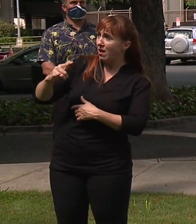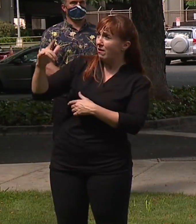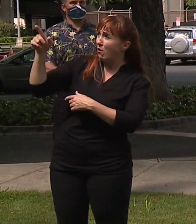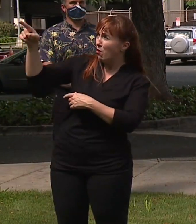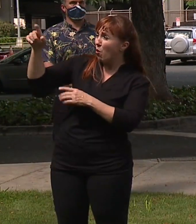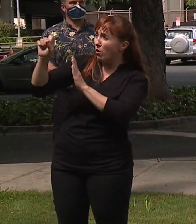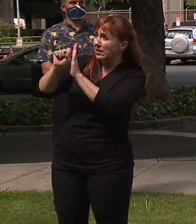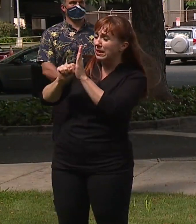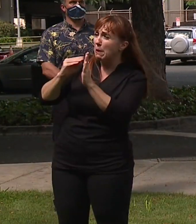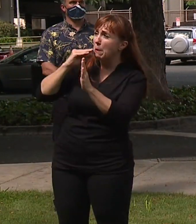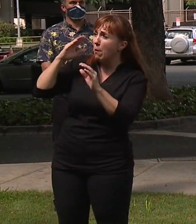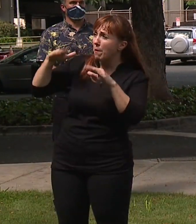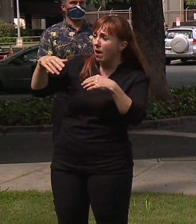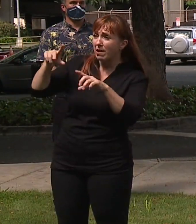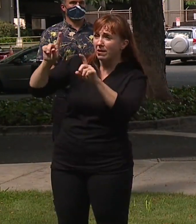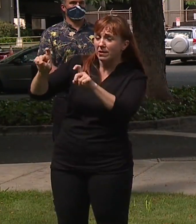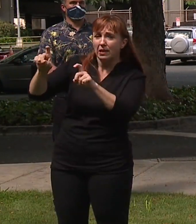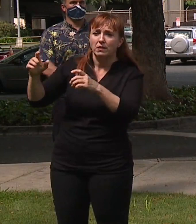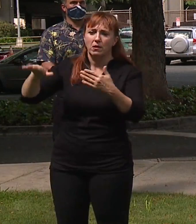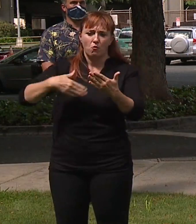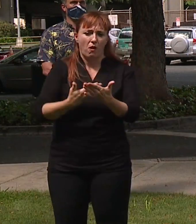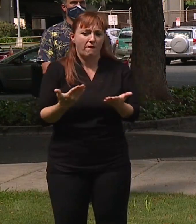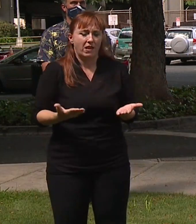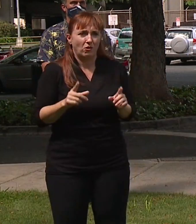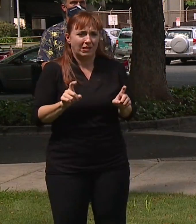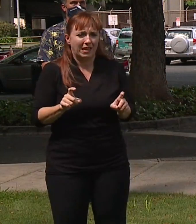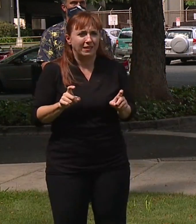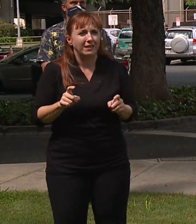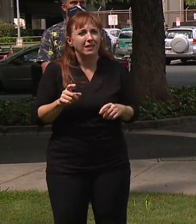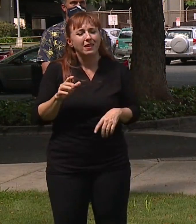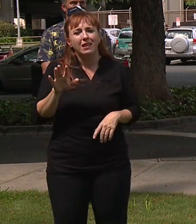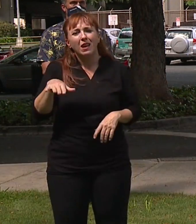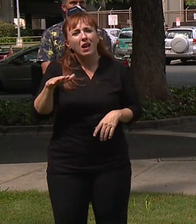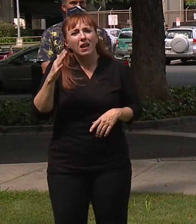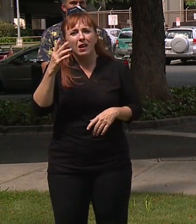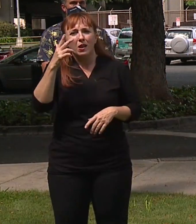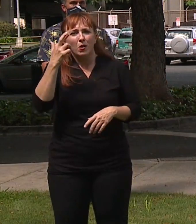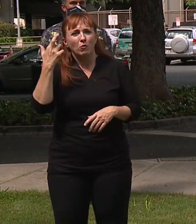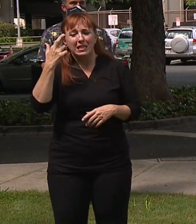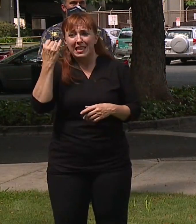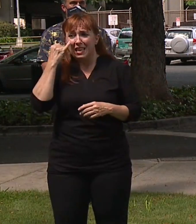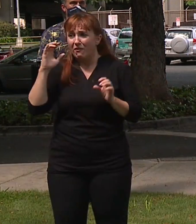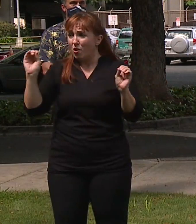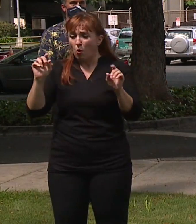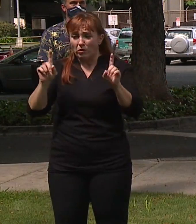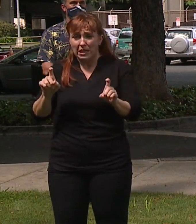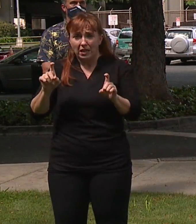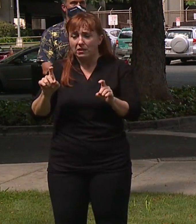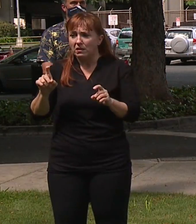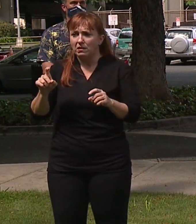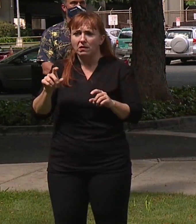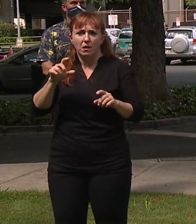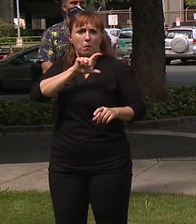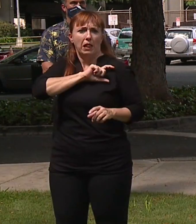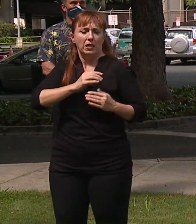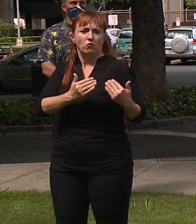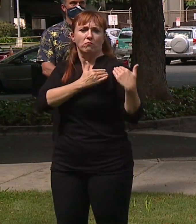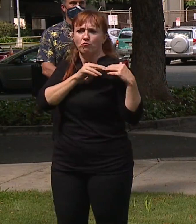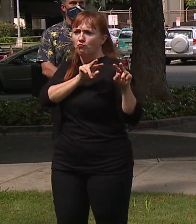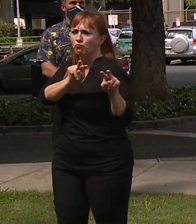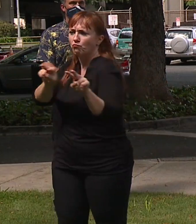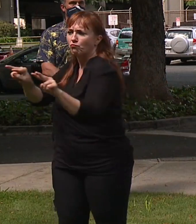getting out of quarantine because that means less burden on our Honolulu Police Department to enforce quarantine. Now, the other thing that